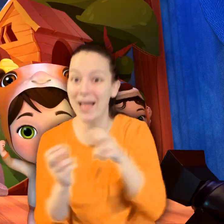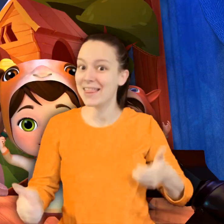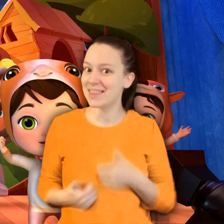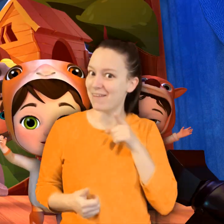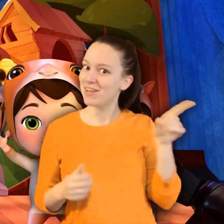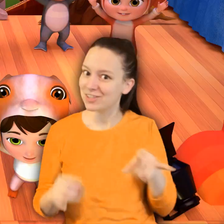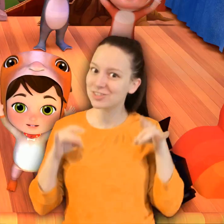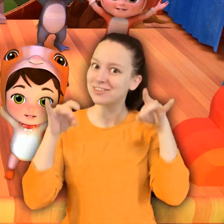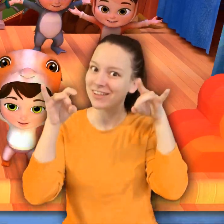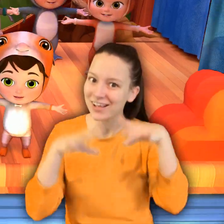Live in Australia